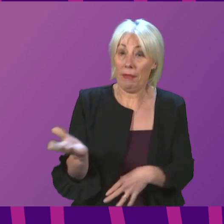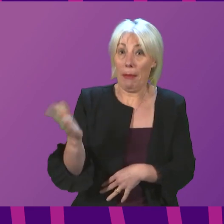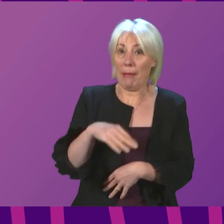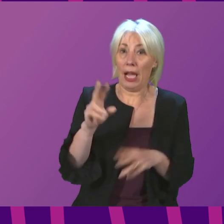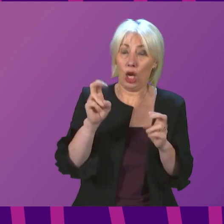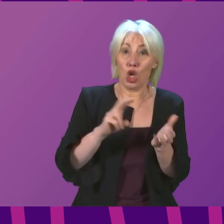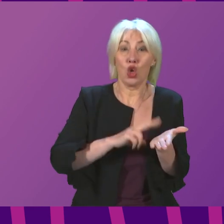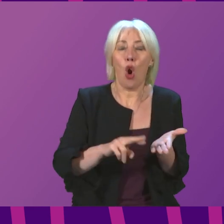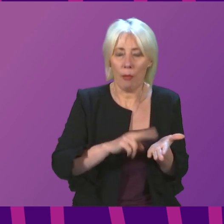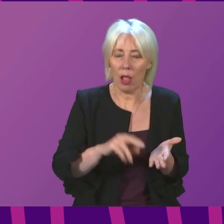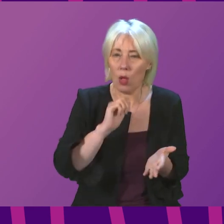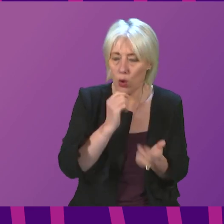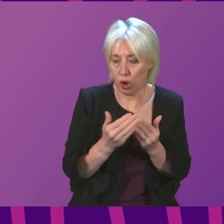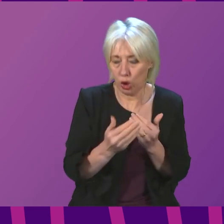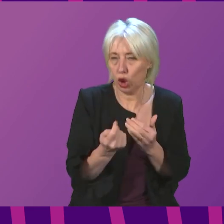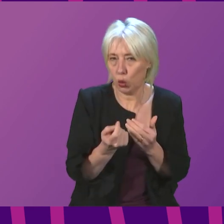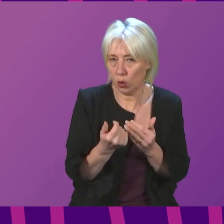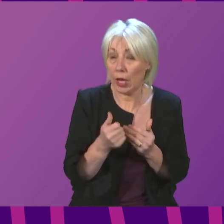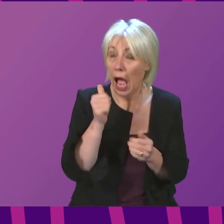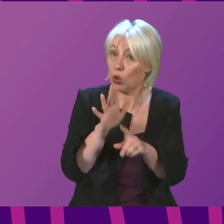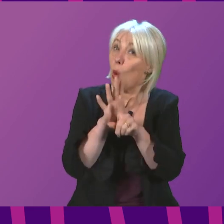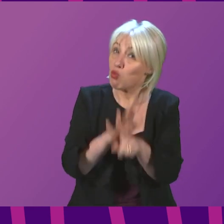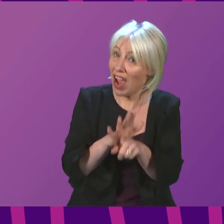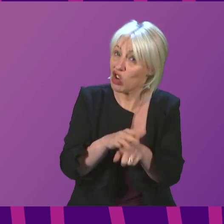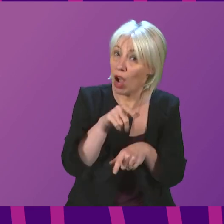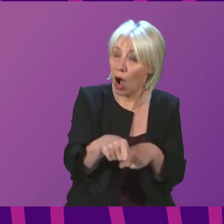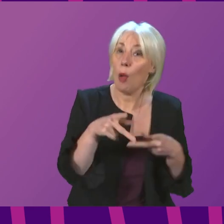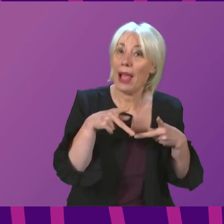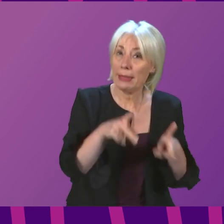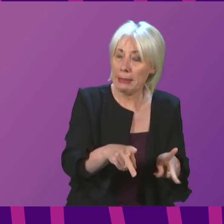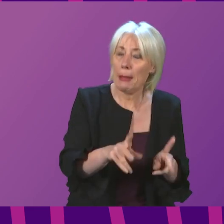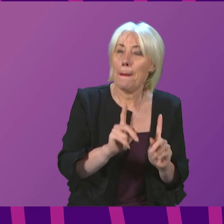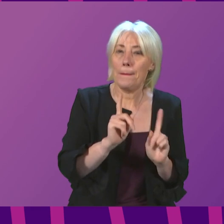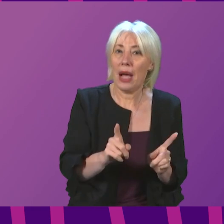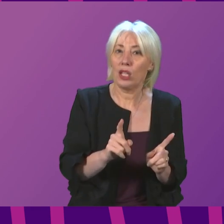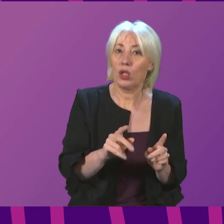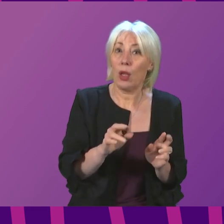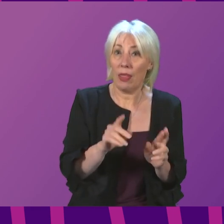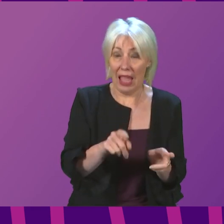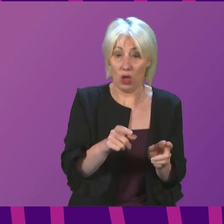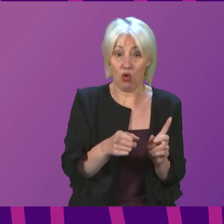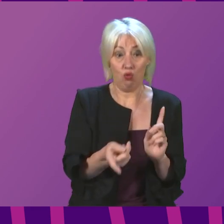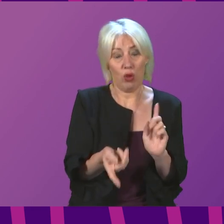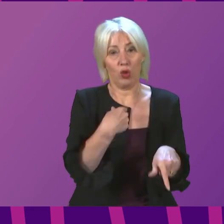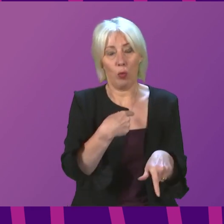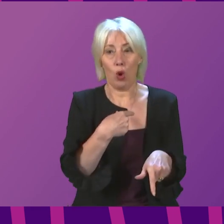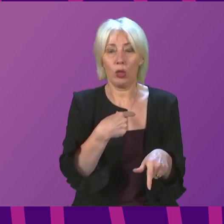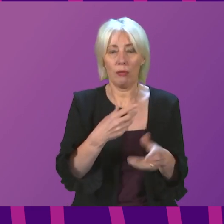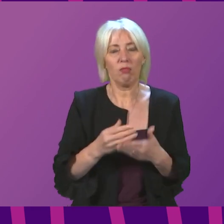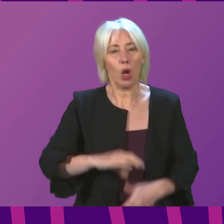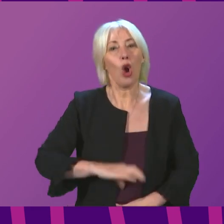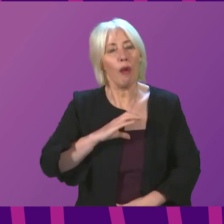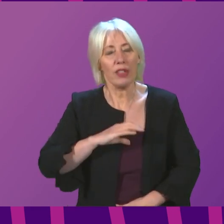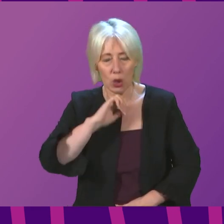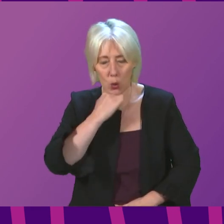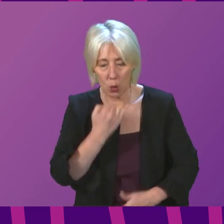will continue to be pressure on tests, but it is important that the system continues to flex and respond. I have confidence that that